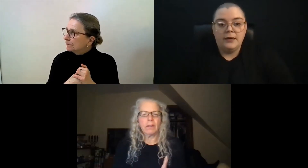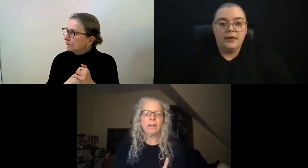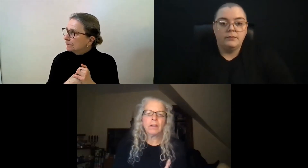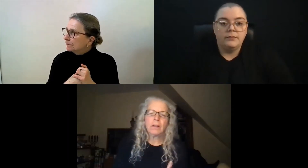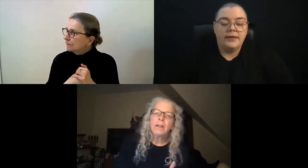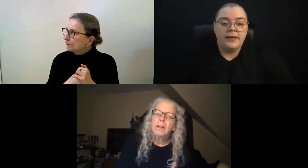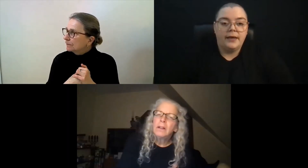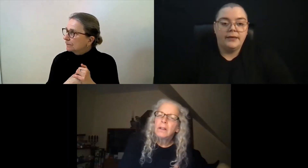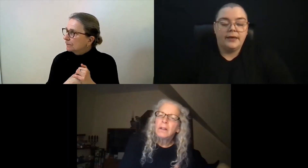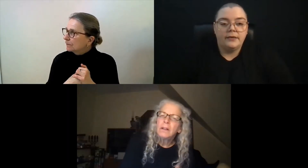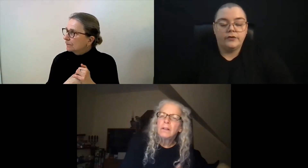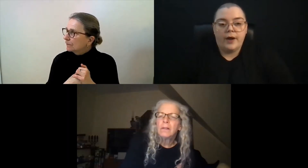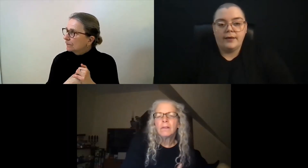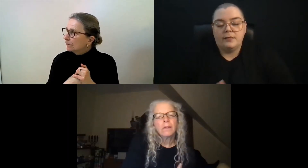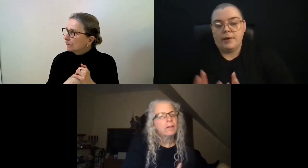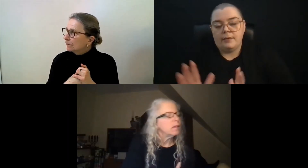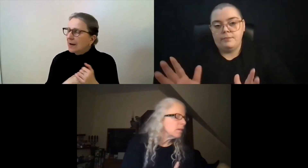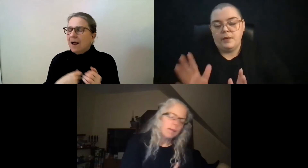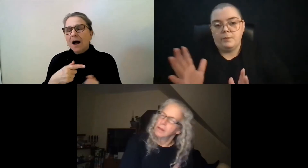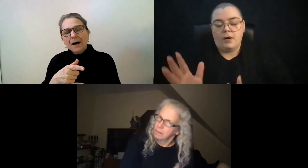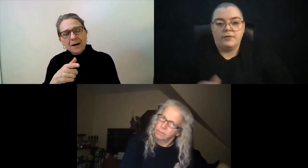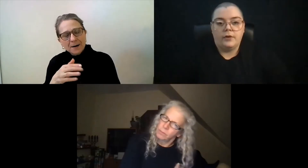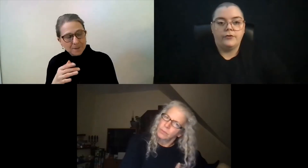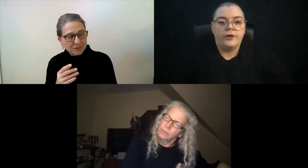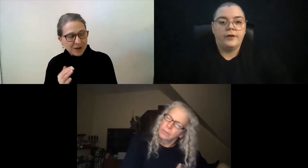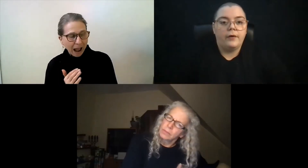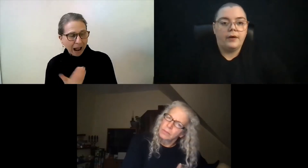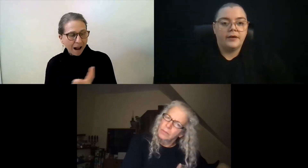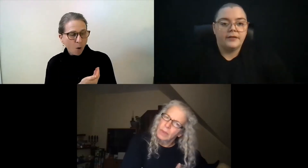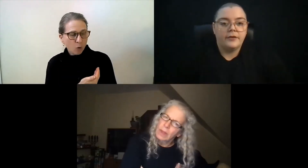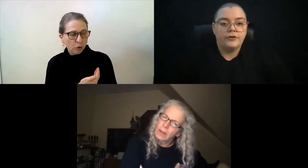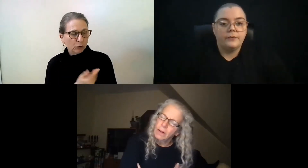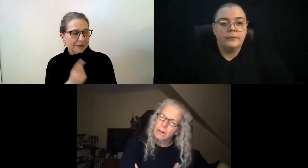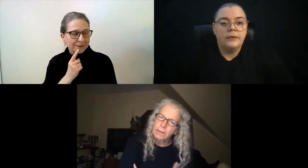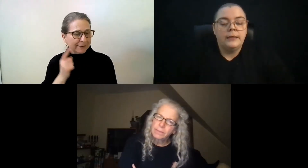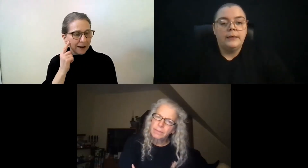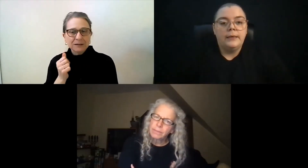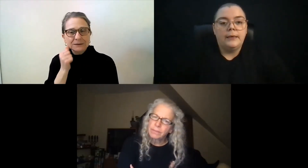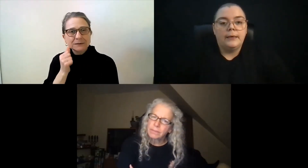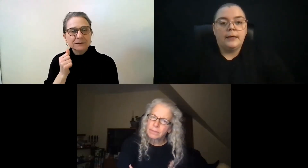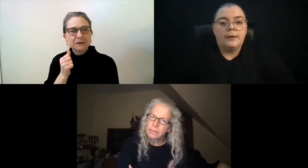and not get distracted by being part of a larger hearing organization.